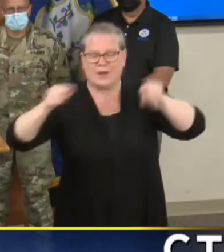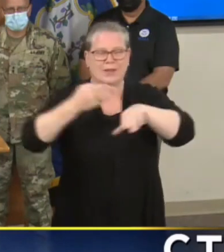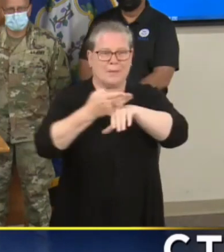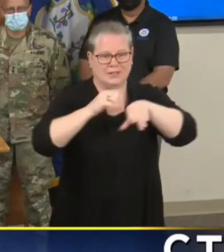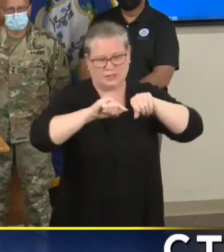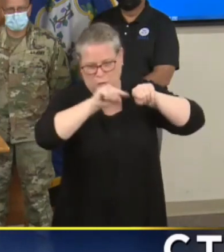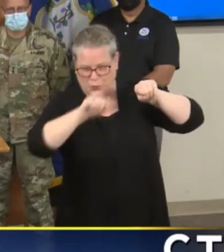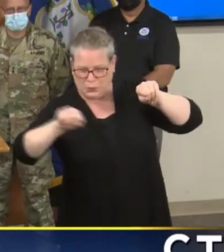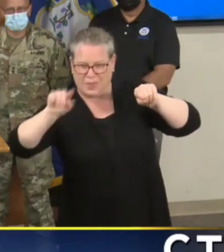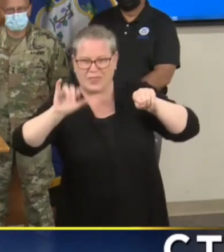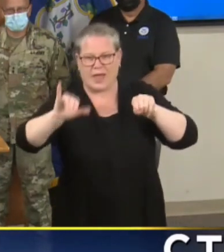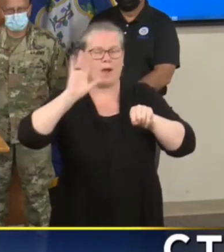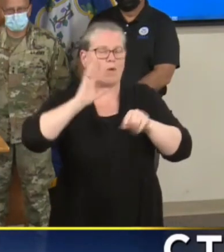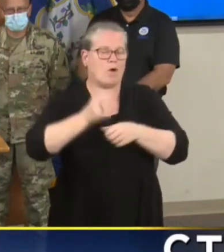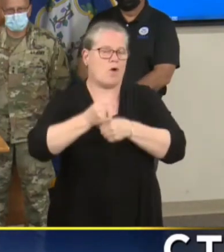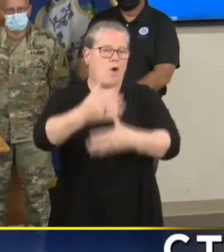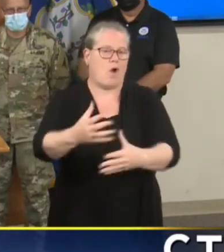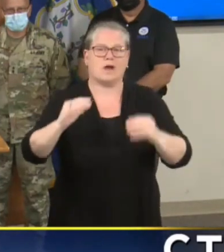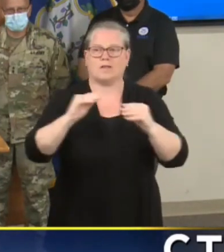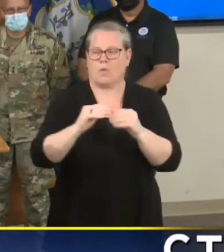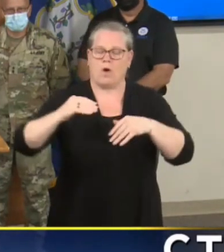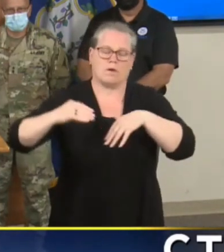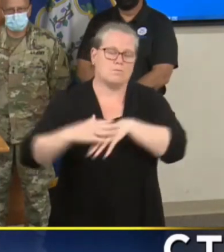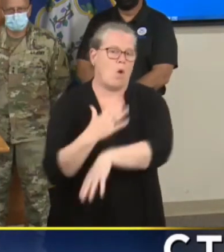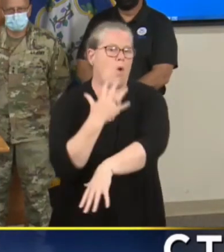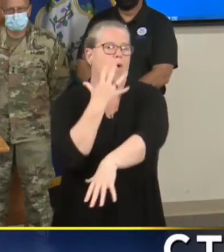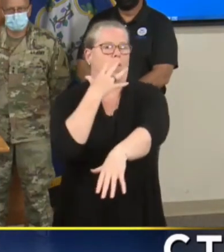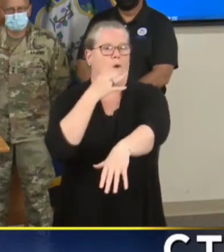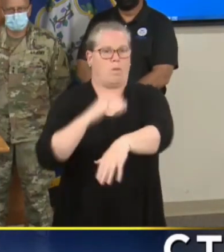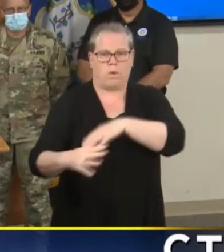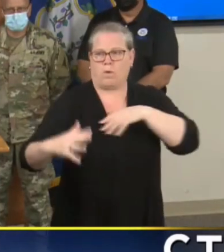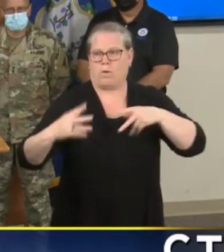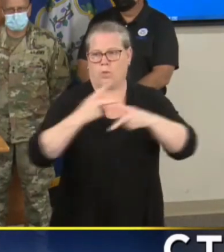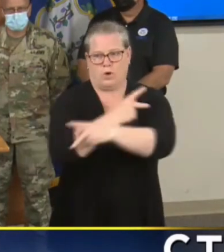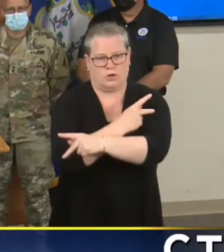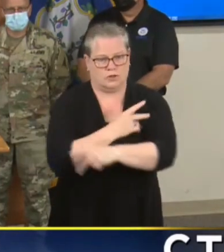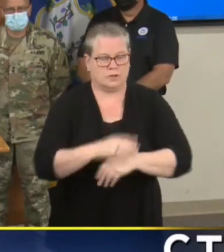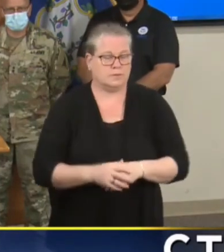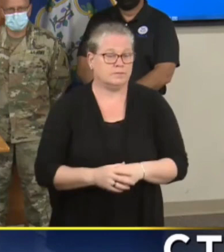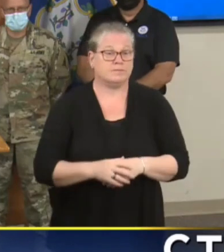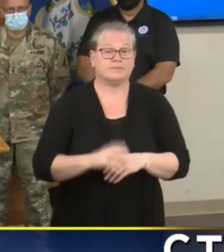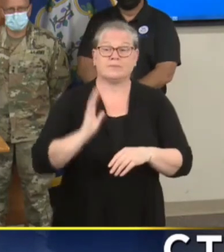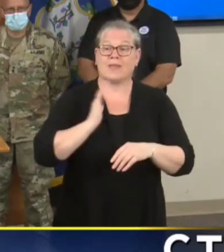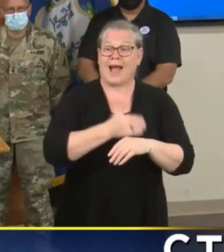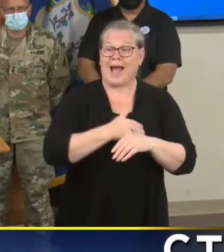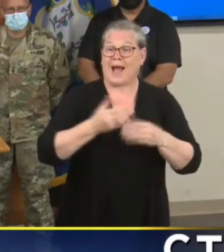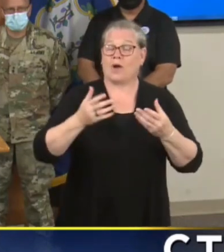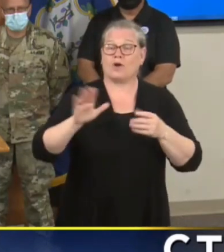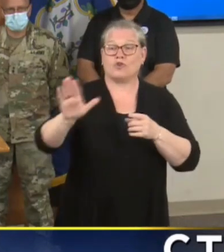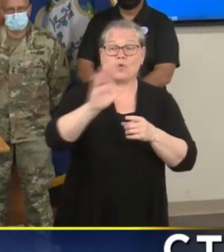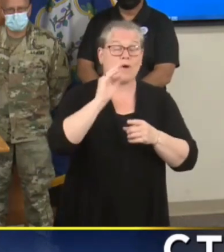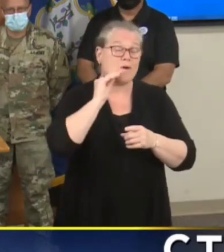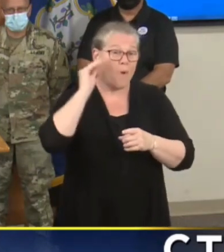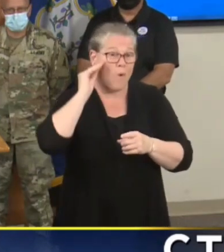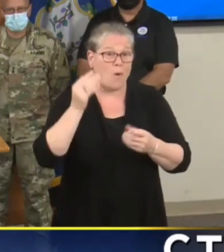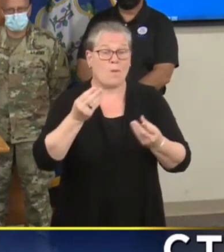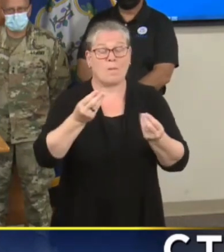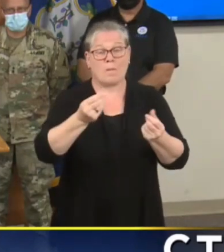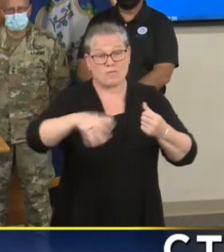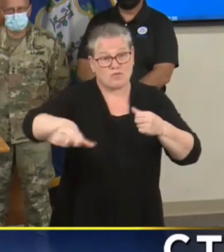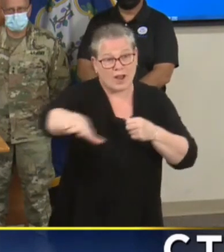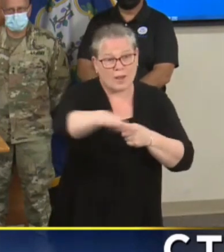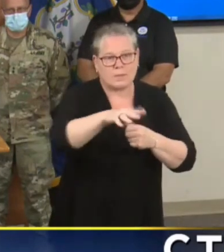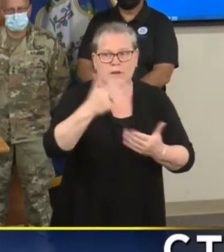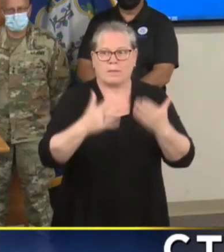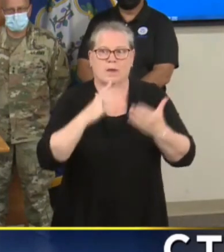soil. Saturation of the soil combined with the fact that we could have 70, 80 mile an hour winds that